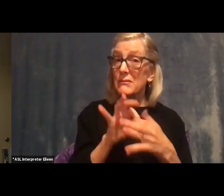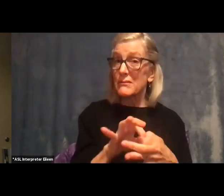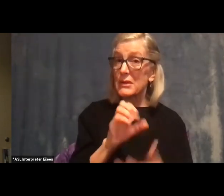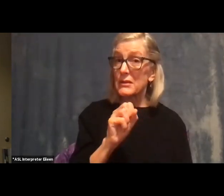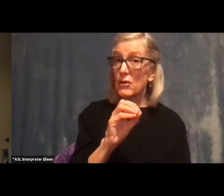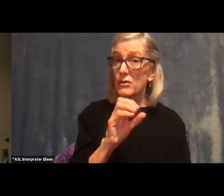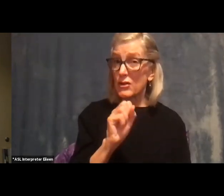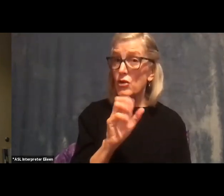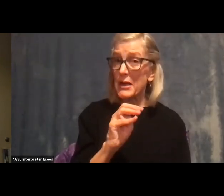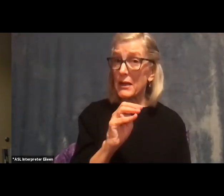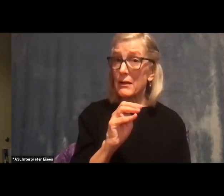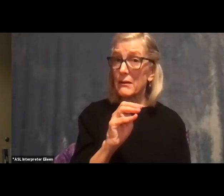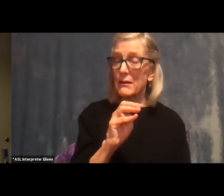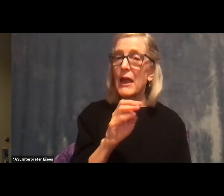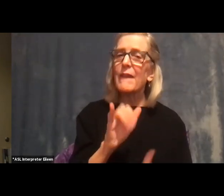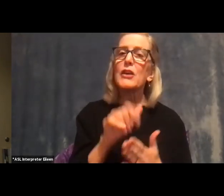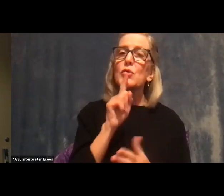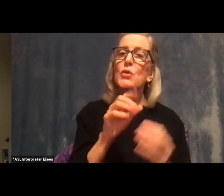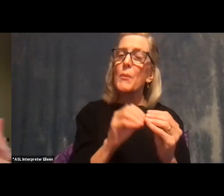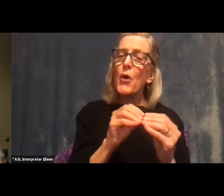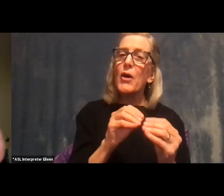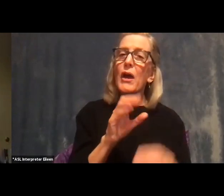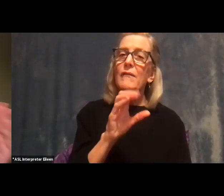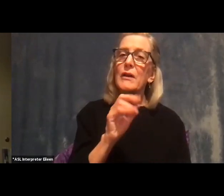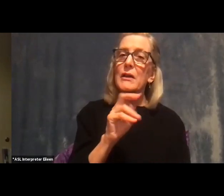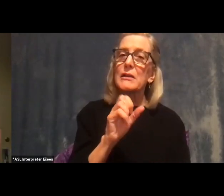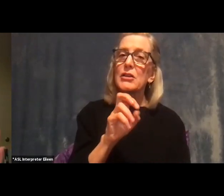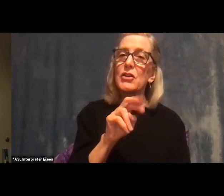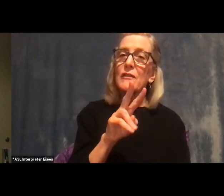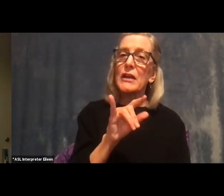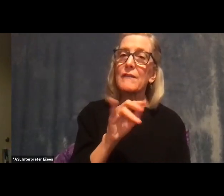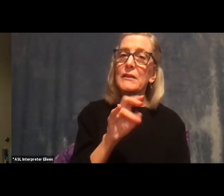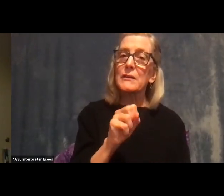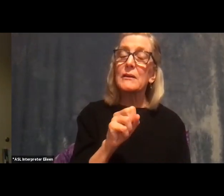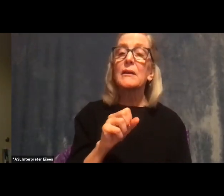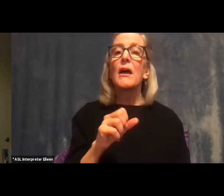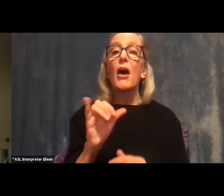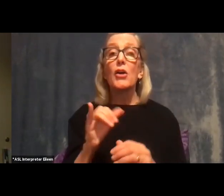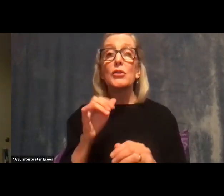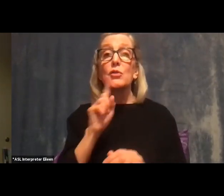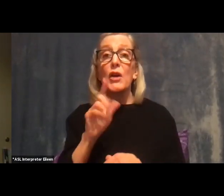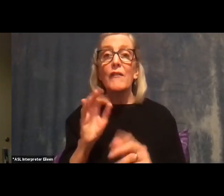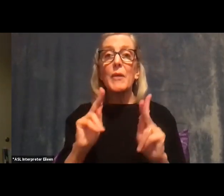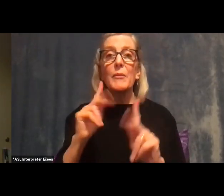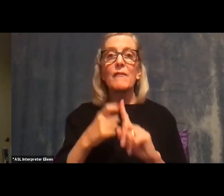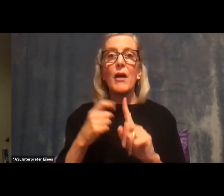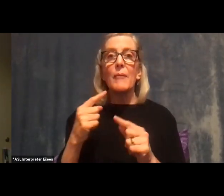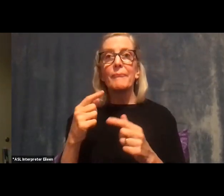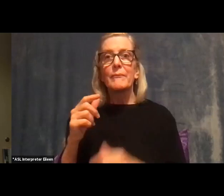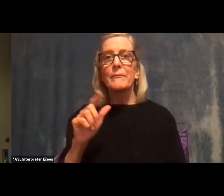that is true more of conservatives, but it's also true in general of people on the extremes, but, but it's, it's lopsided.